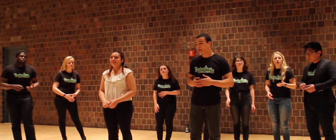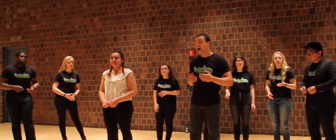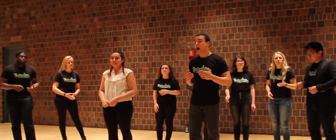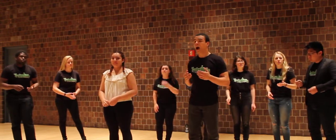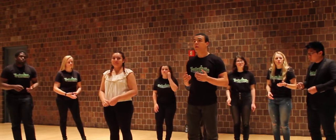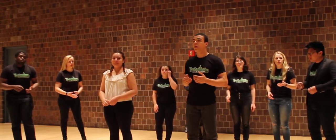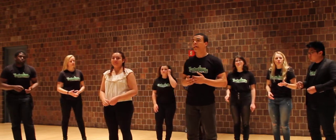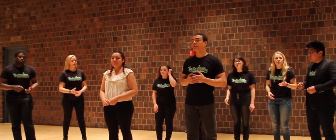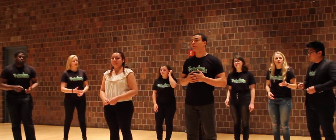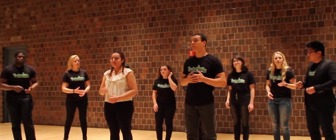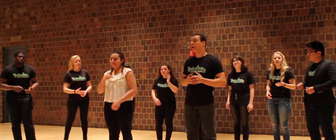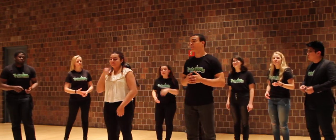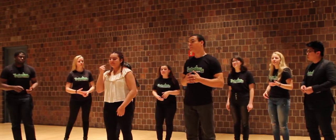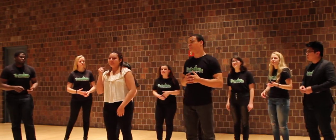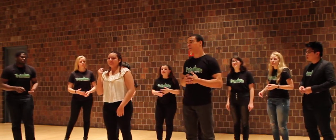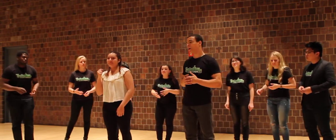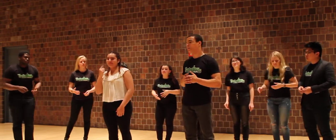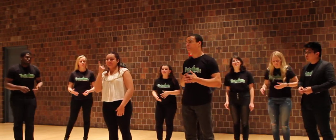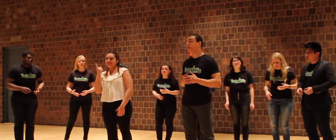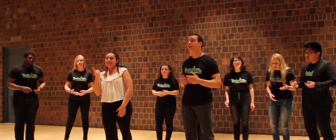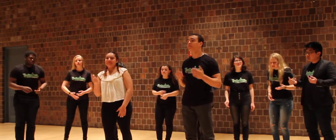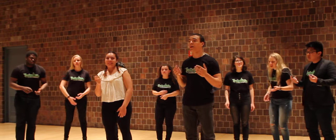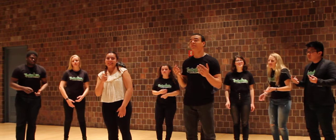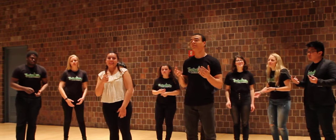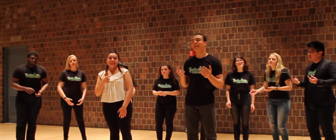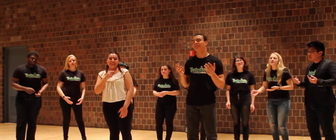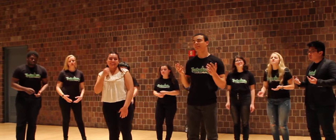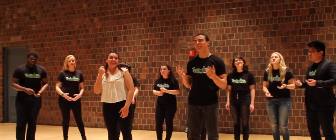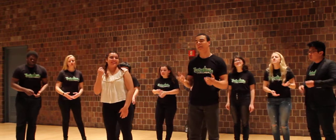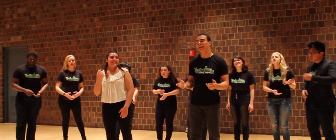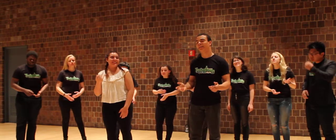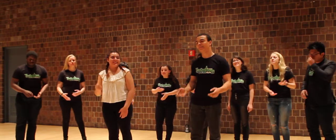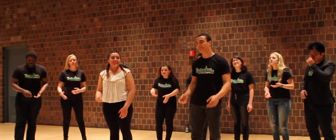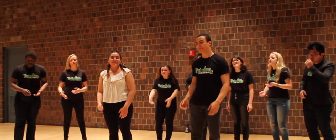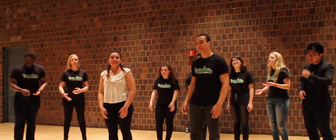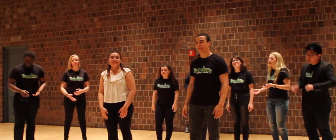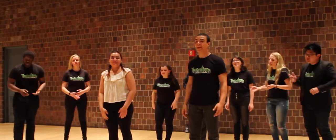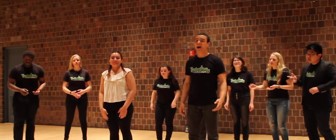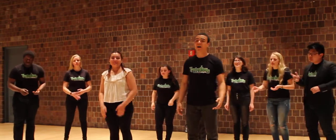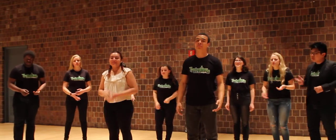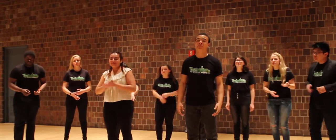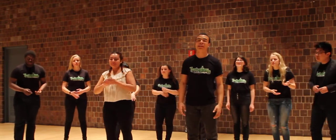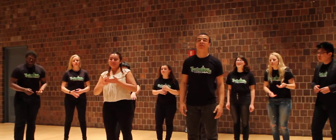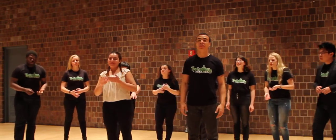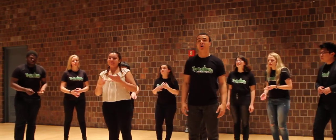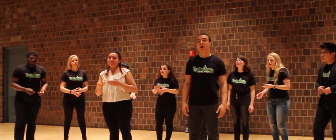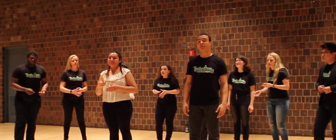I'll wake you up with some breakfast in bed. I'll bring you coffee